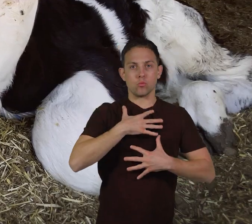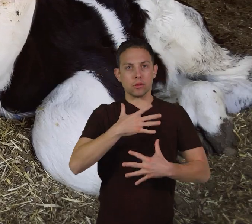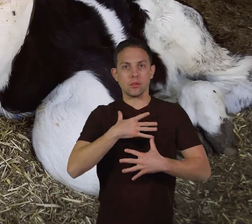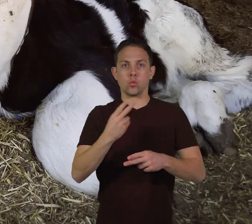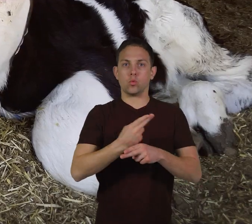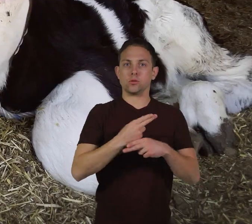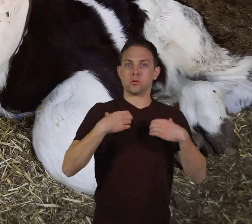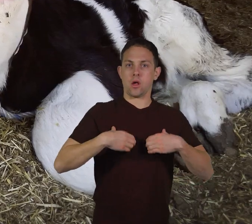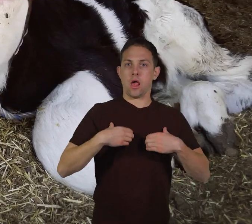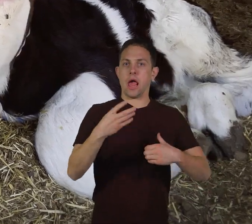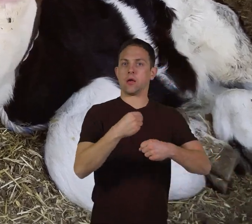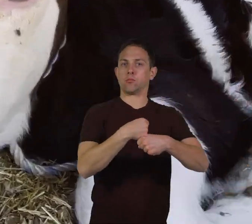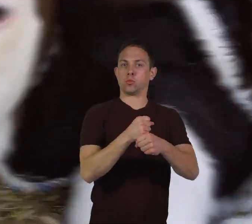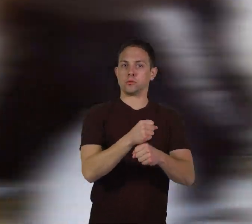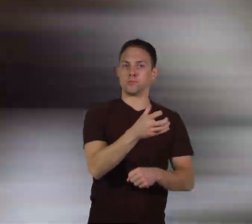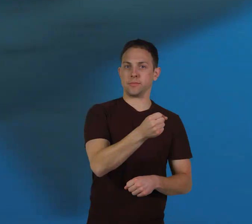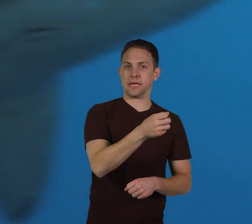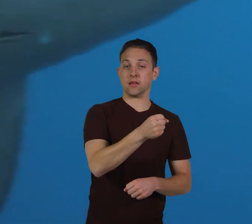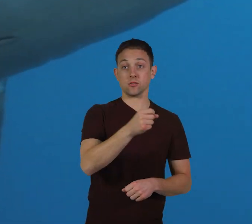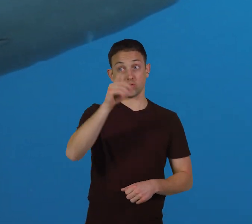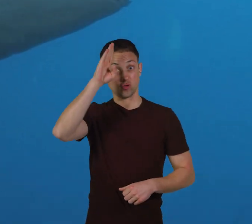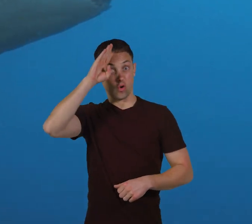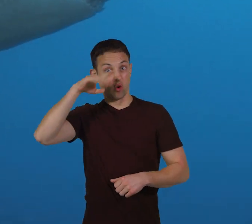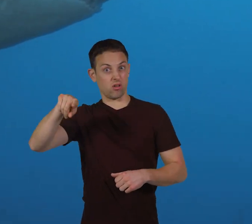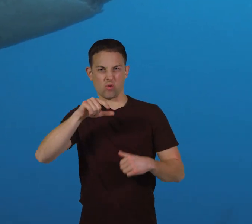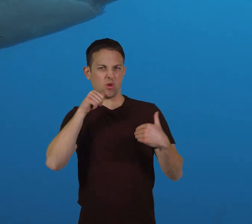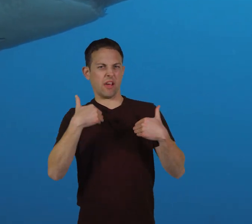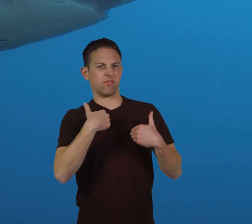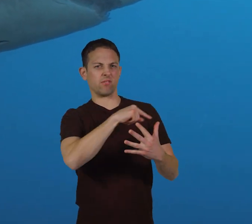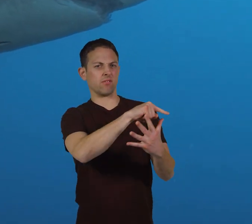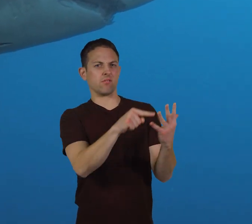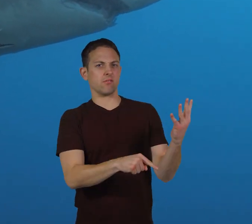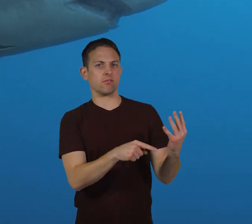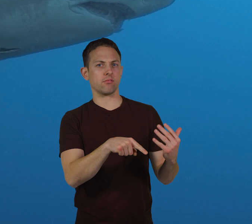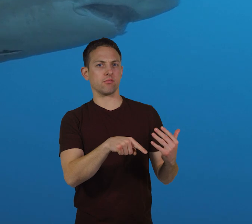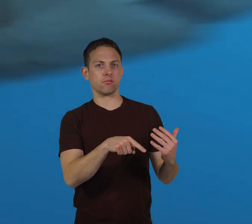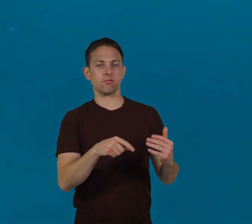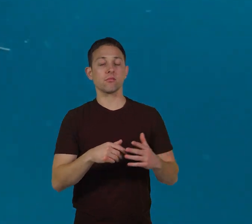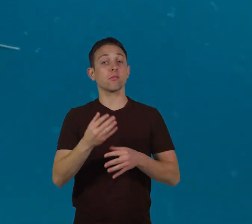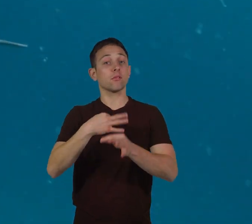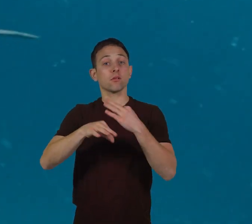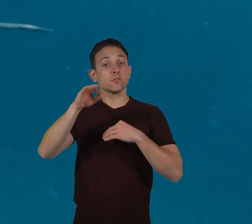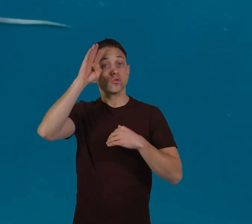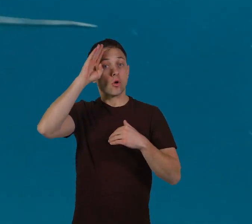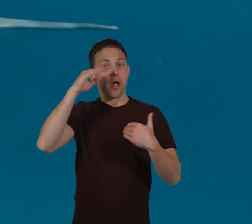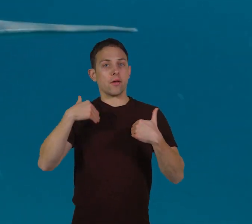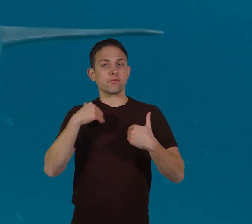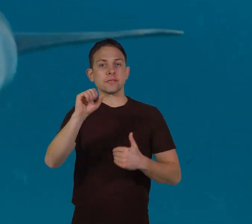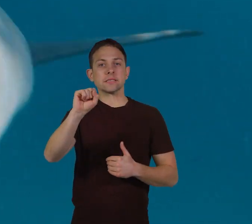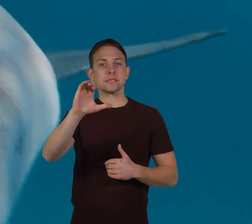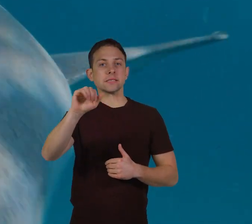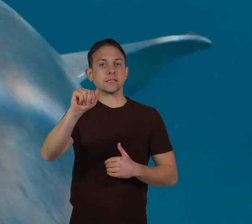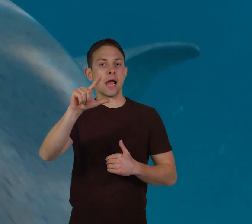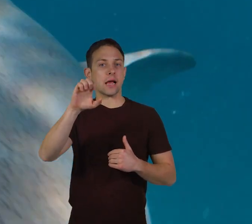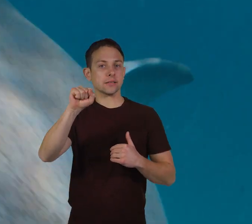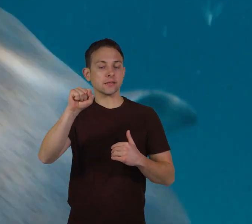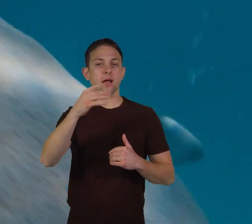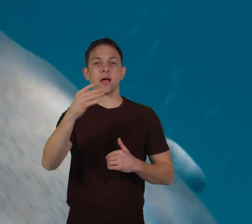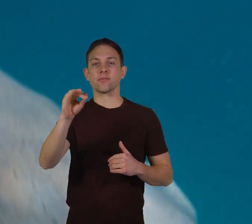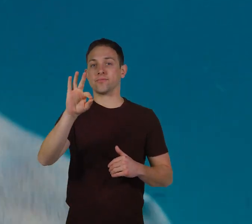lungs, and produce milk. But sharks don't have these characteristics. Instead, sharks have scales and fins